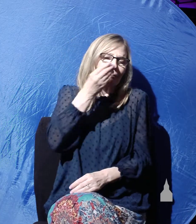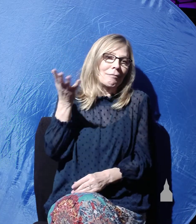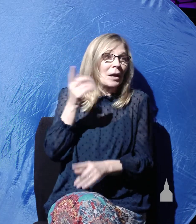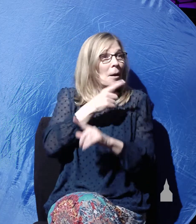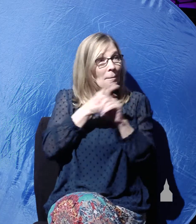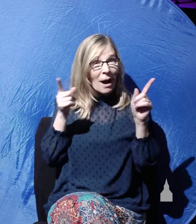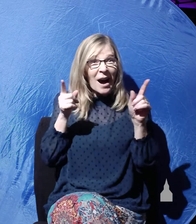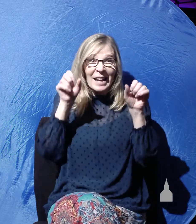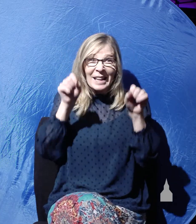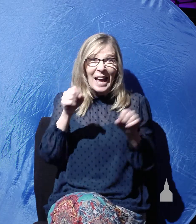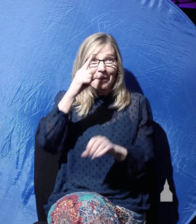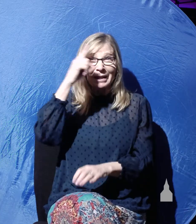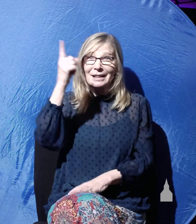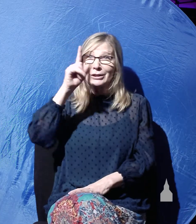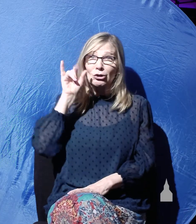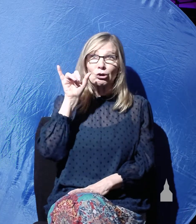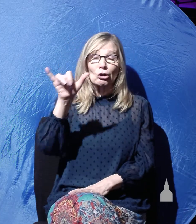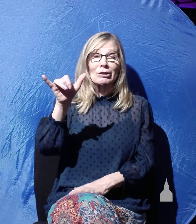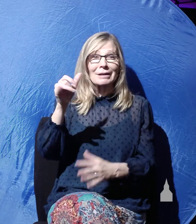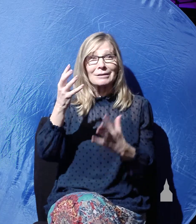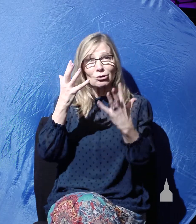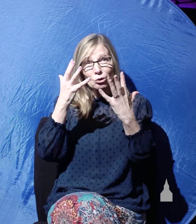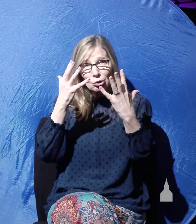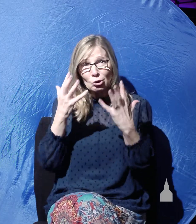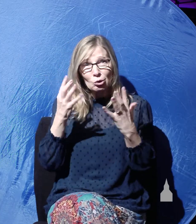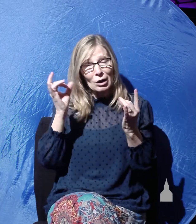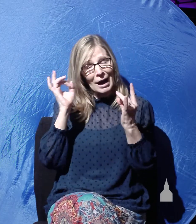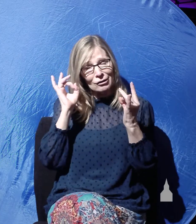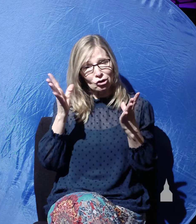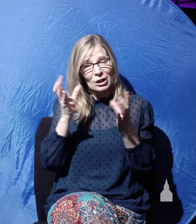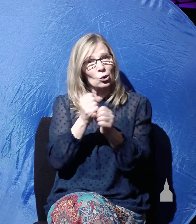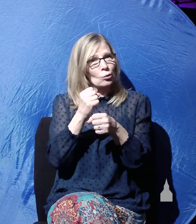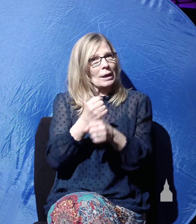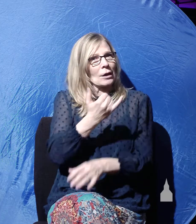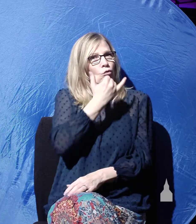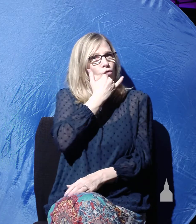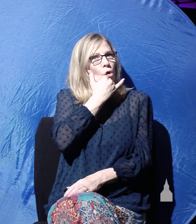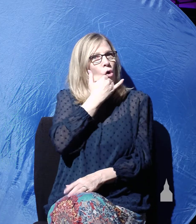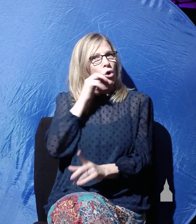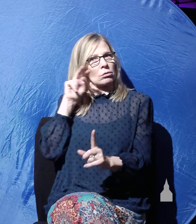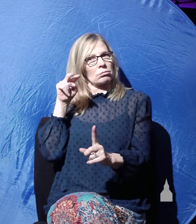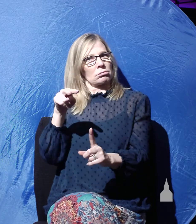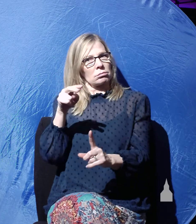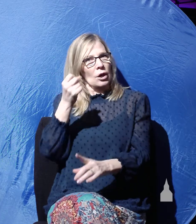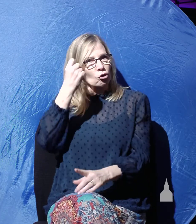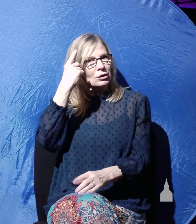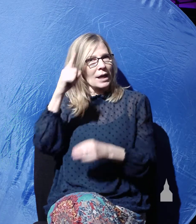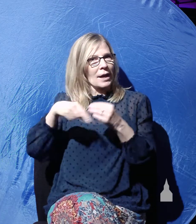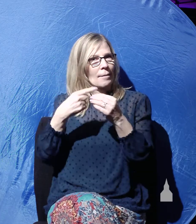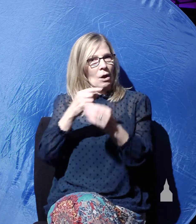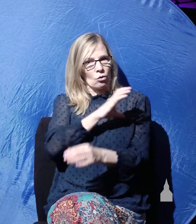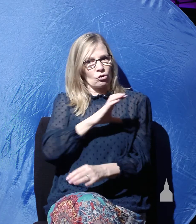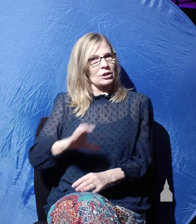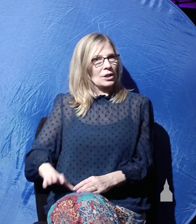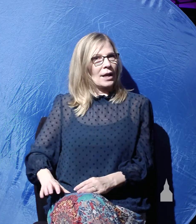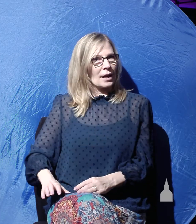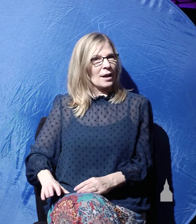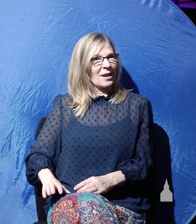eternally tragic to make a faulty conclusion about Christianity based on limited